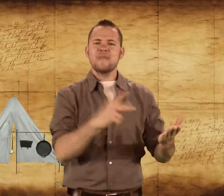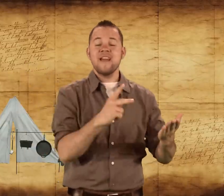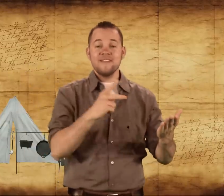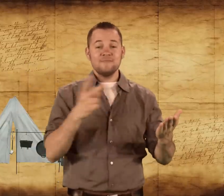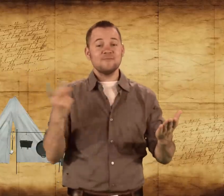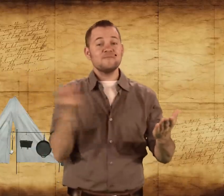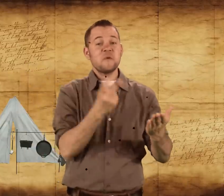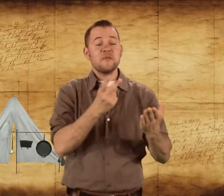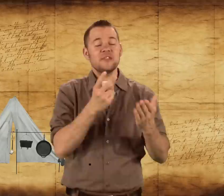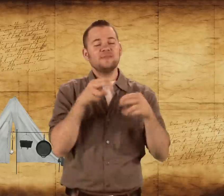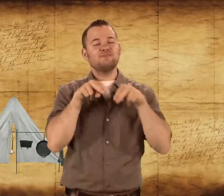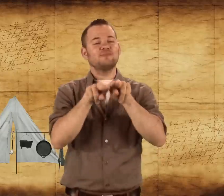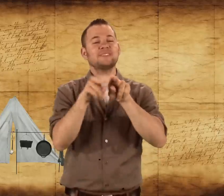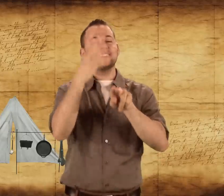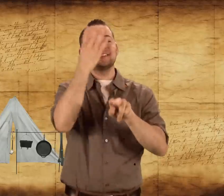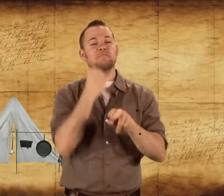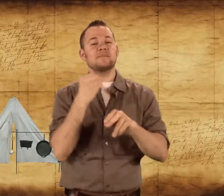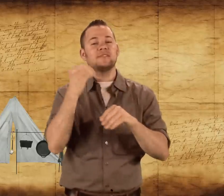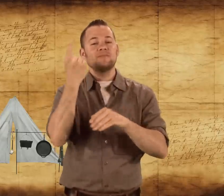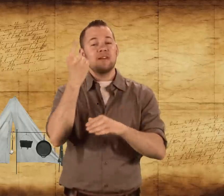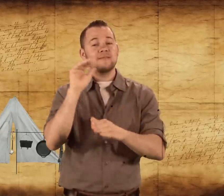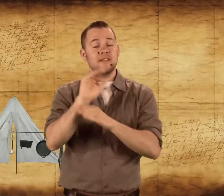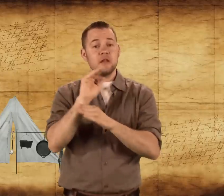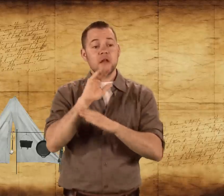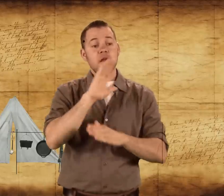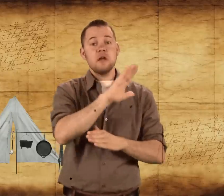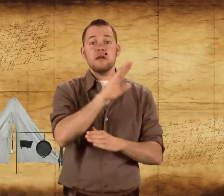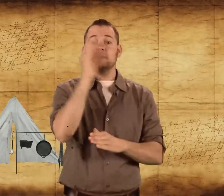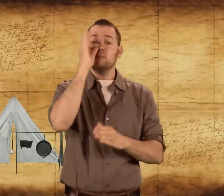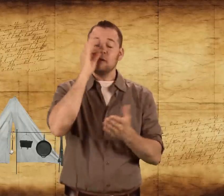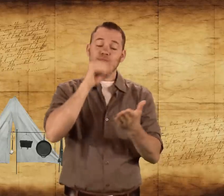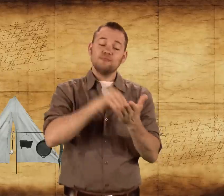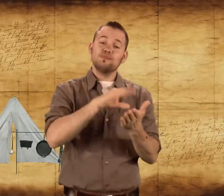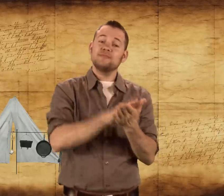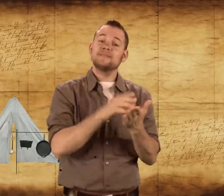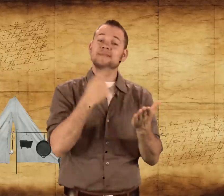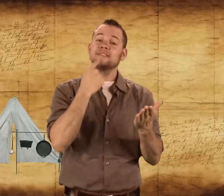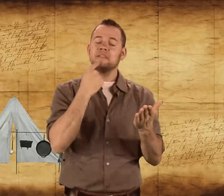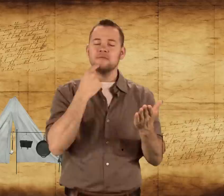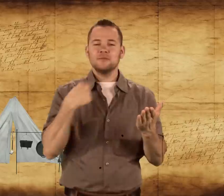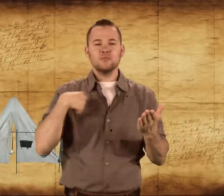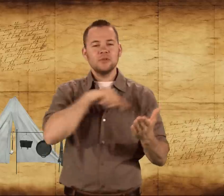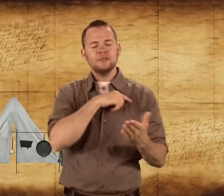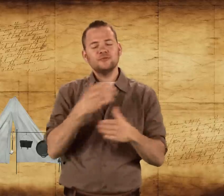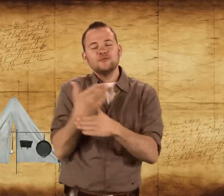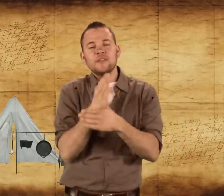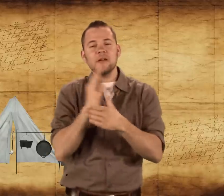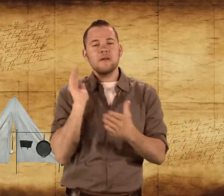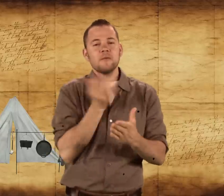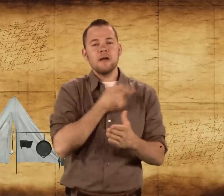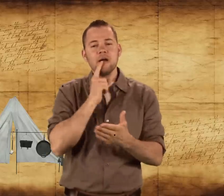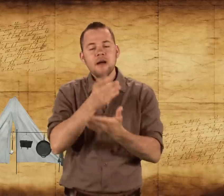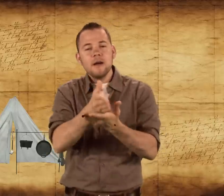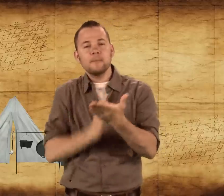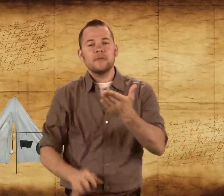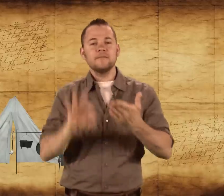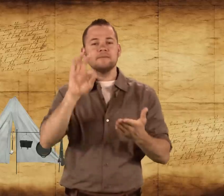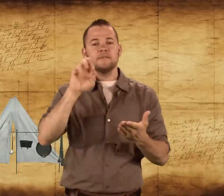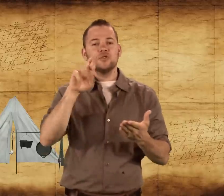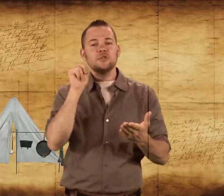They both slept together. The one night, he wrote and he said, we shared our humble fruits of